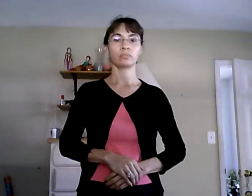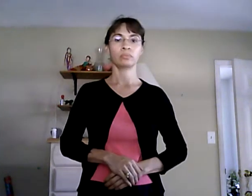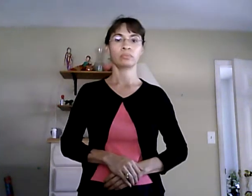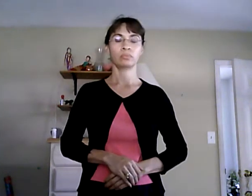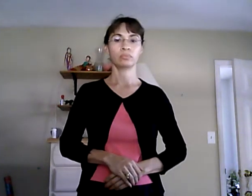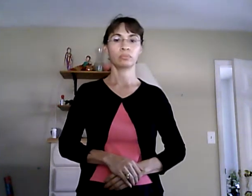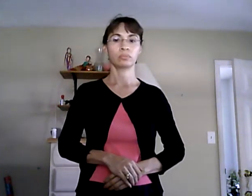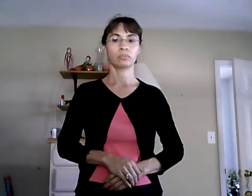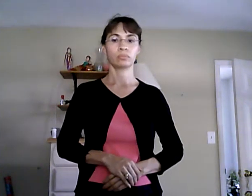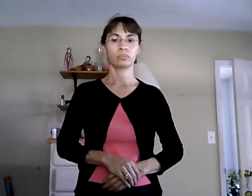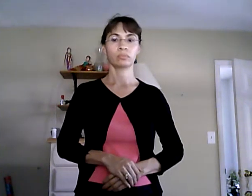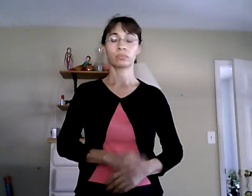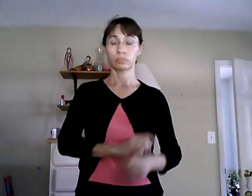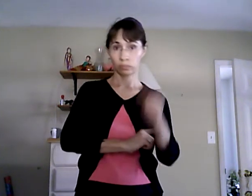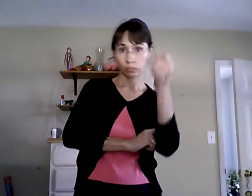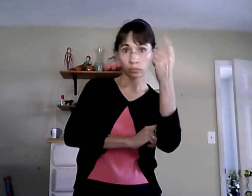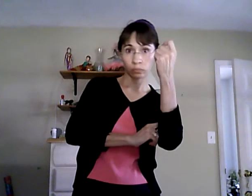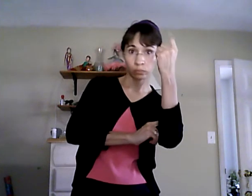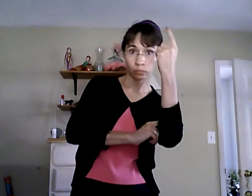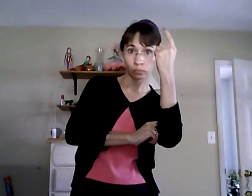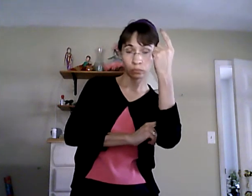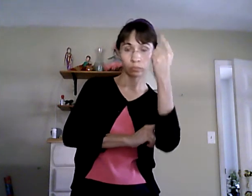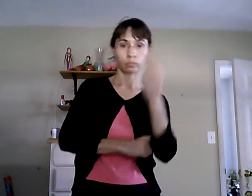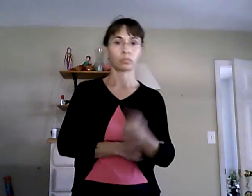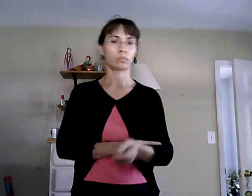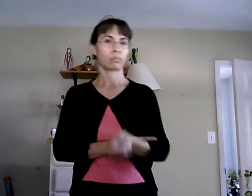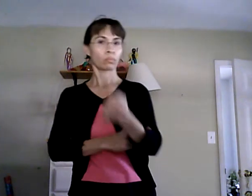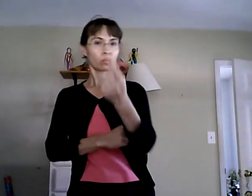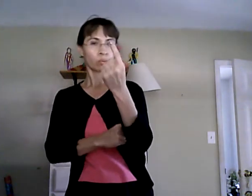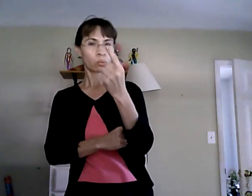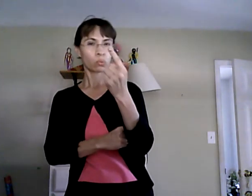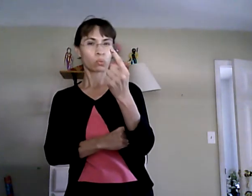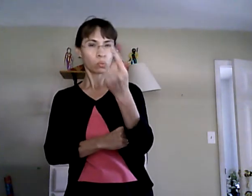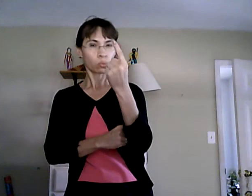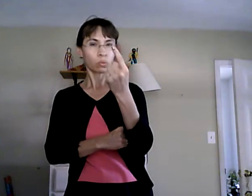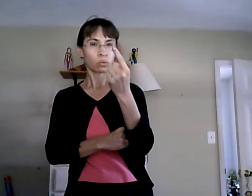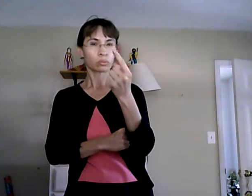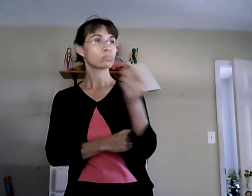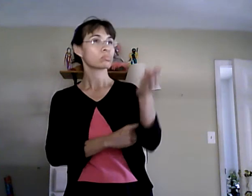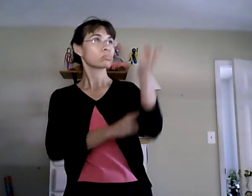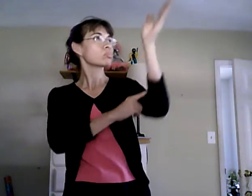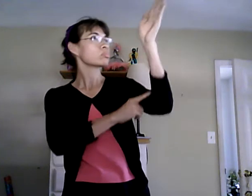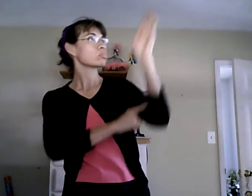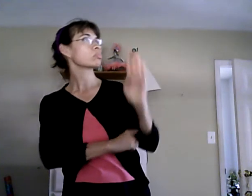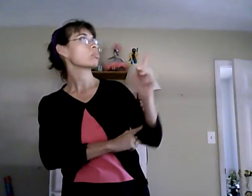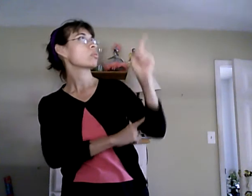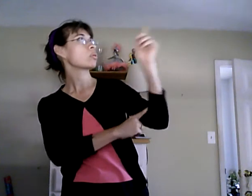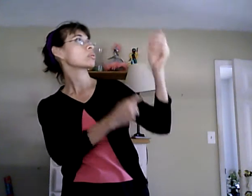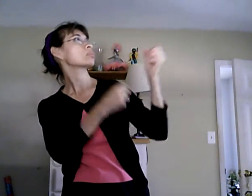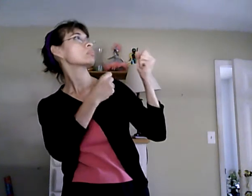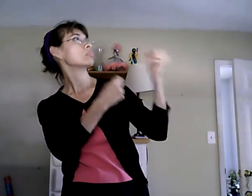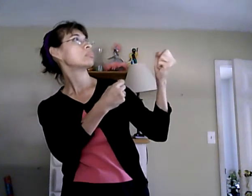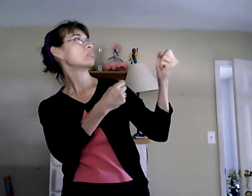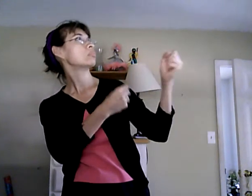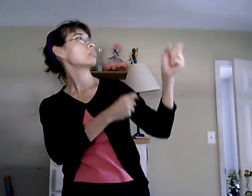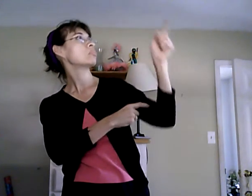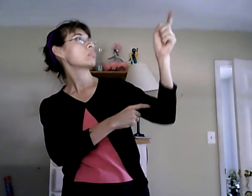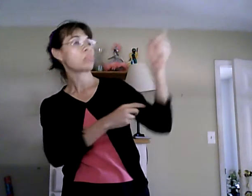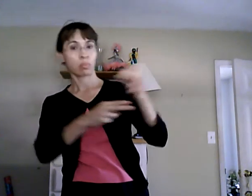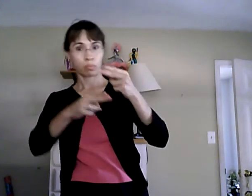but there is only one the only one the powerful which is God is